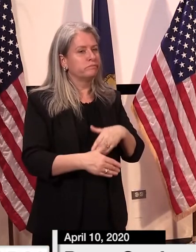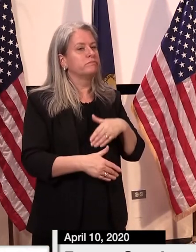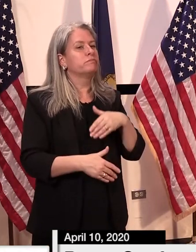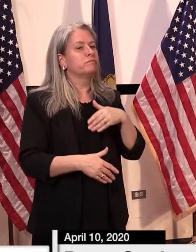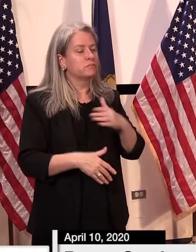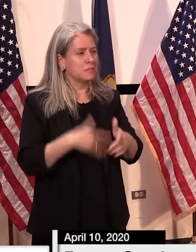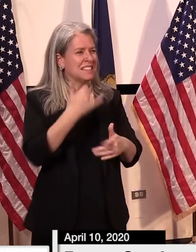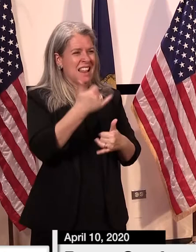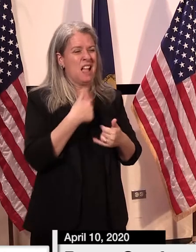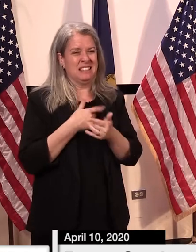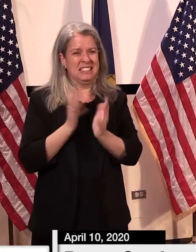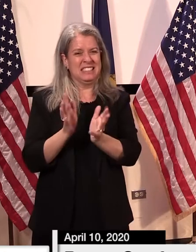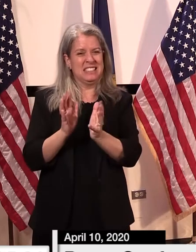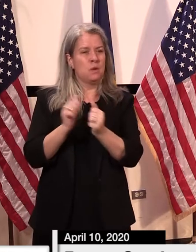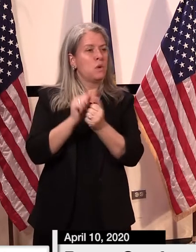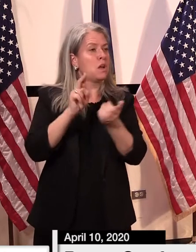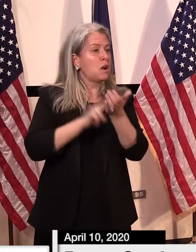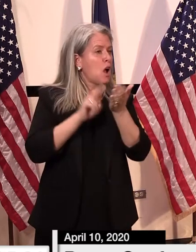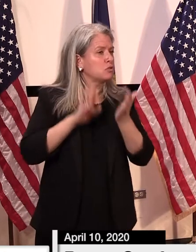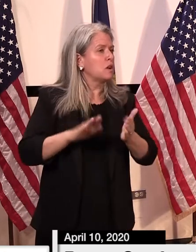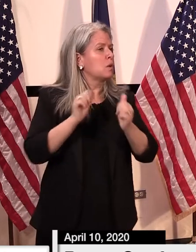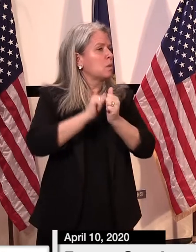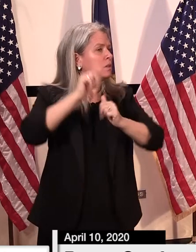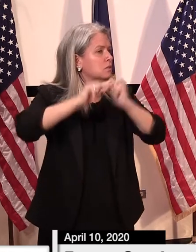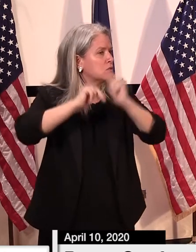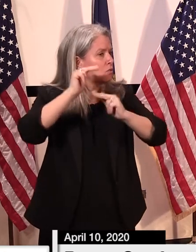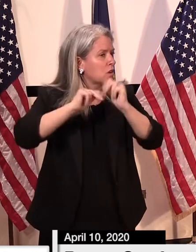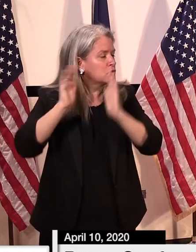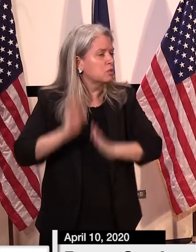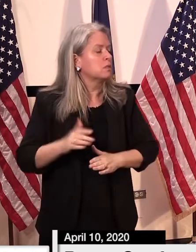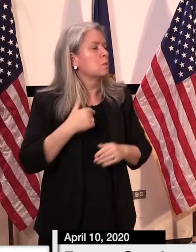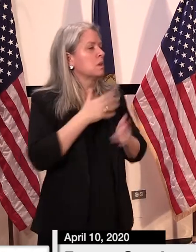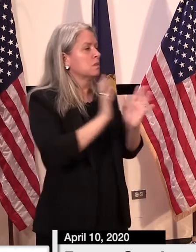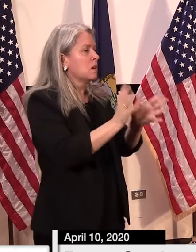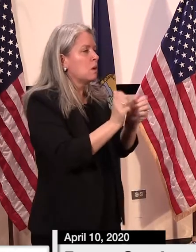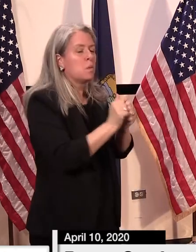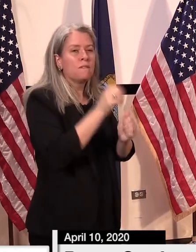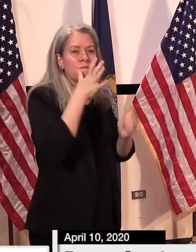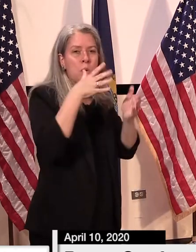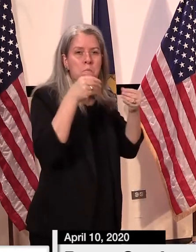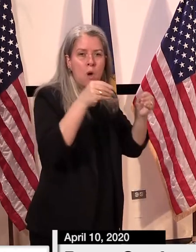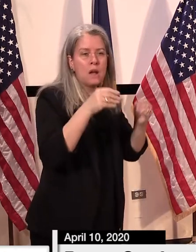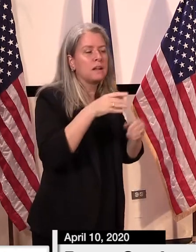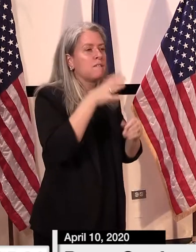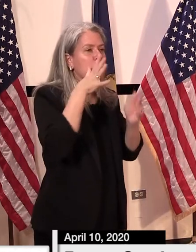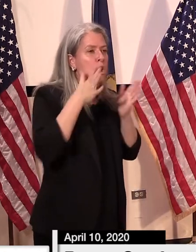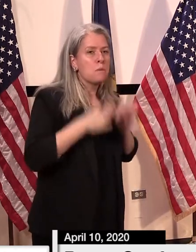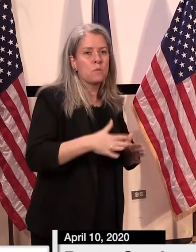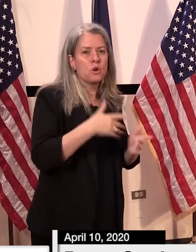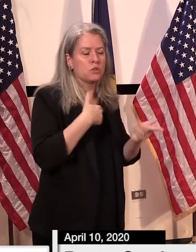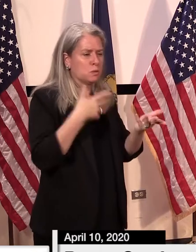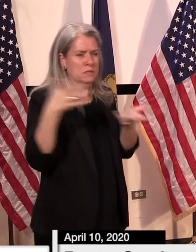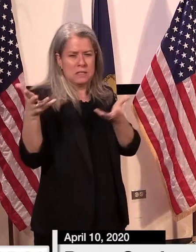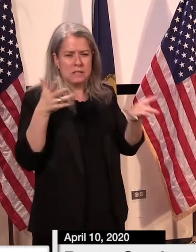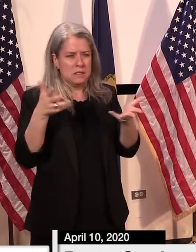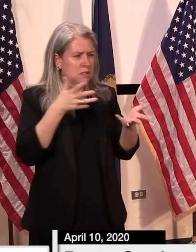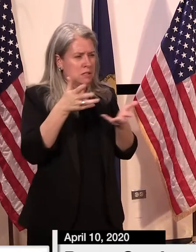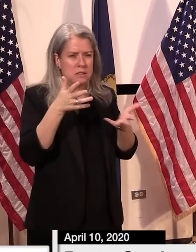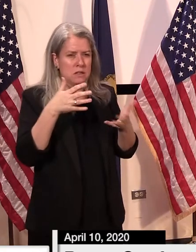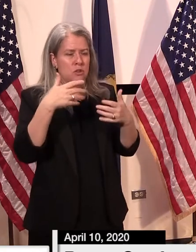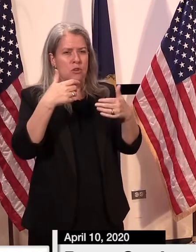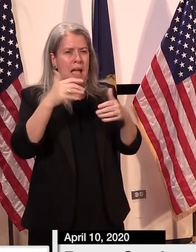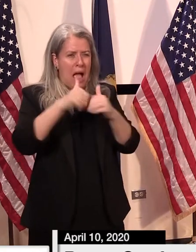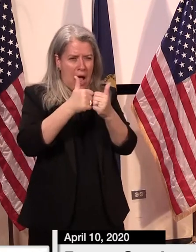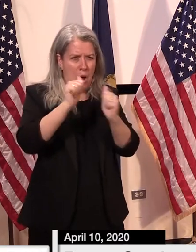engaging with, uh, with those, uh, in the, uh, farmers markets to provide, uh, some sort of, uh, a method, uh, for